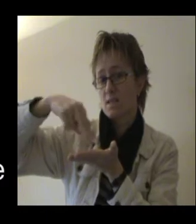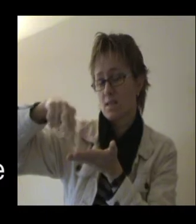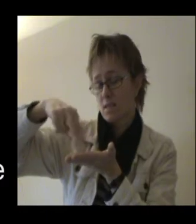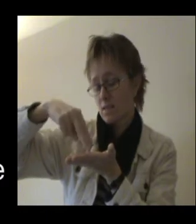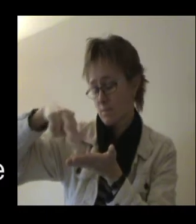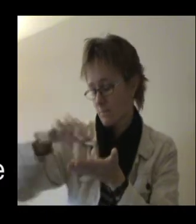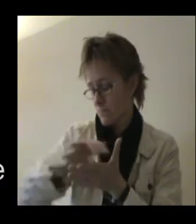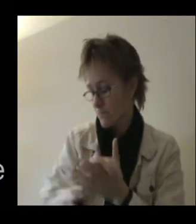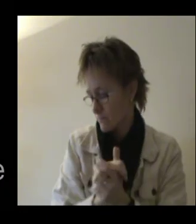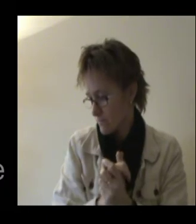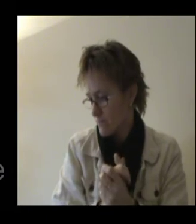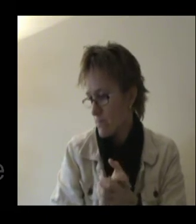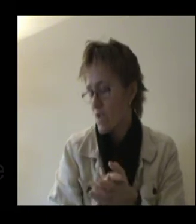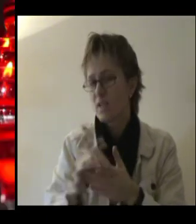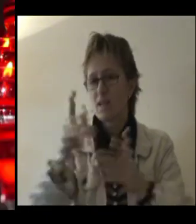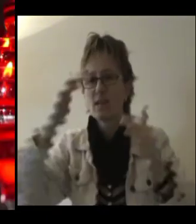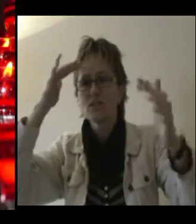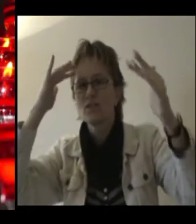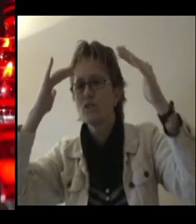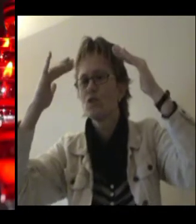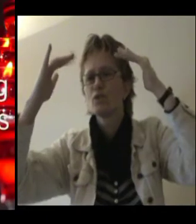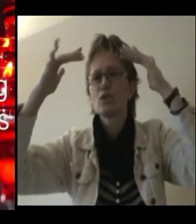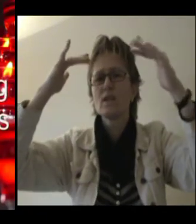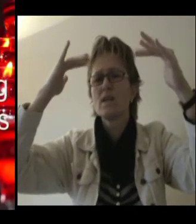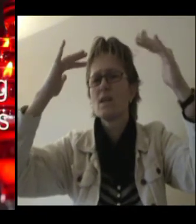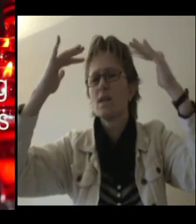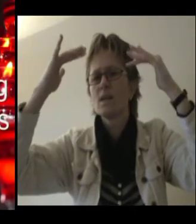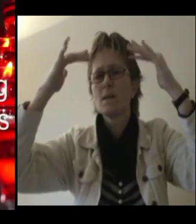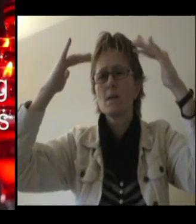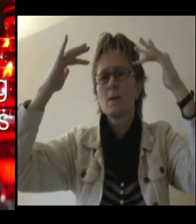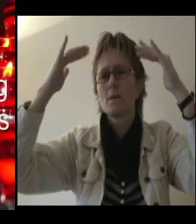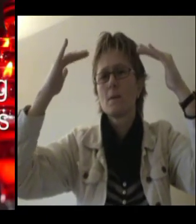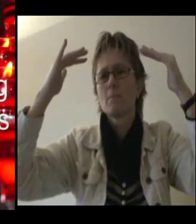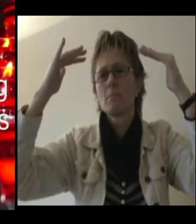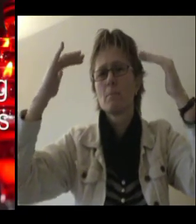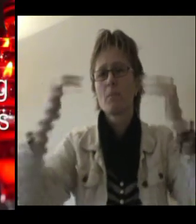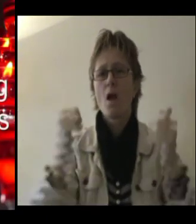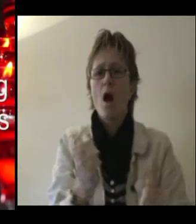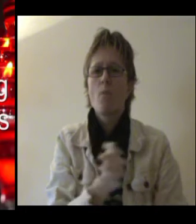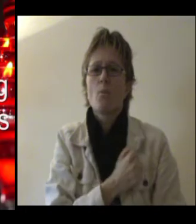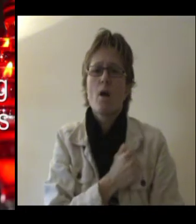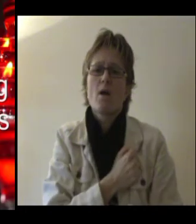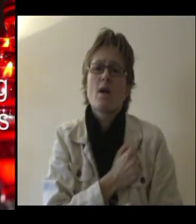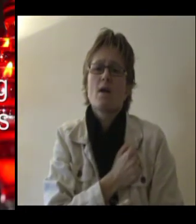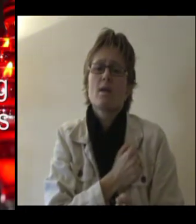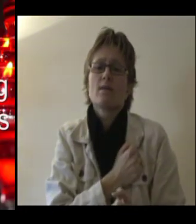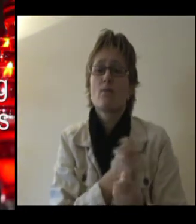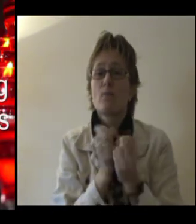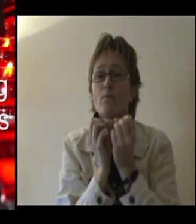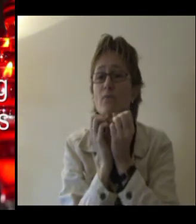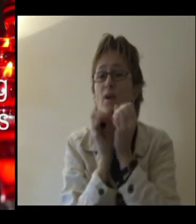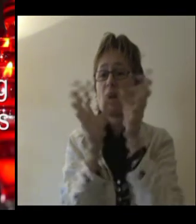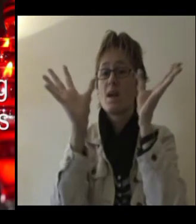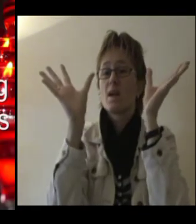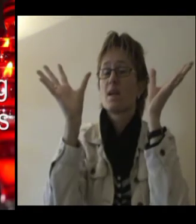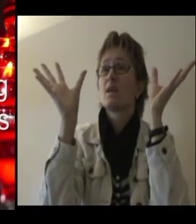It's the dream afraid of waking